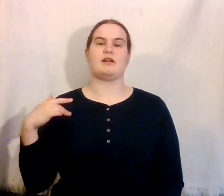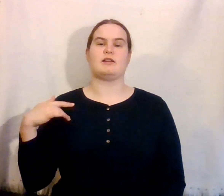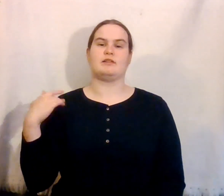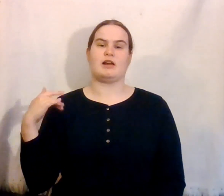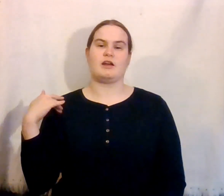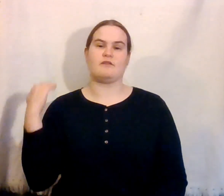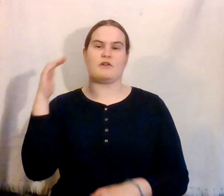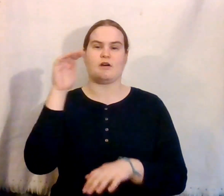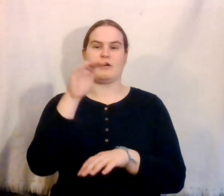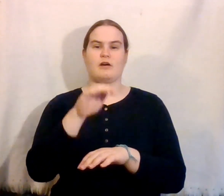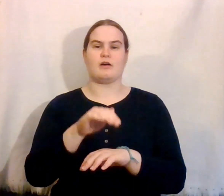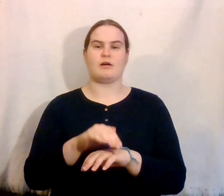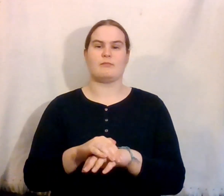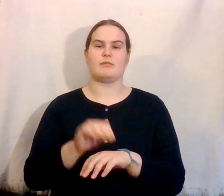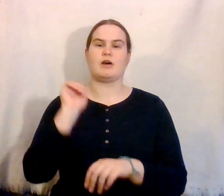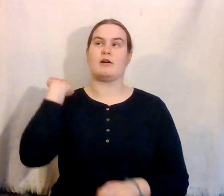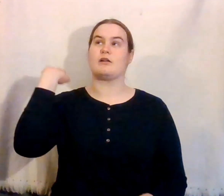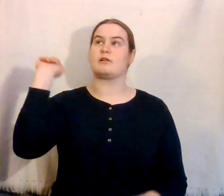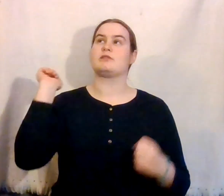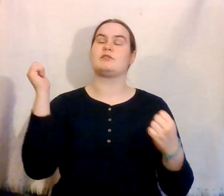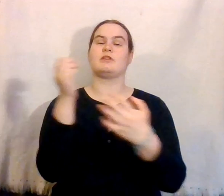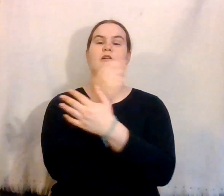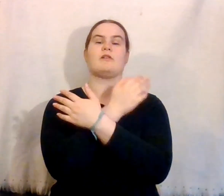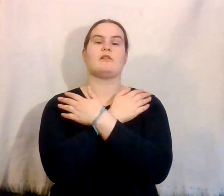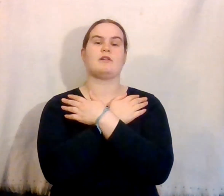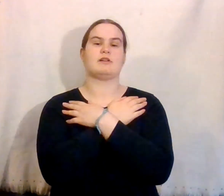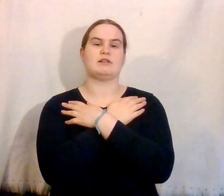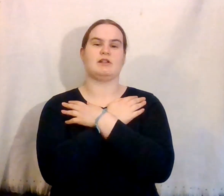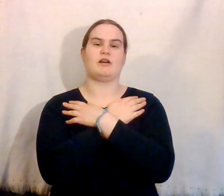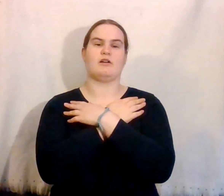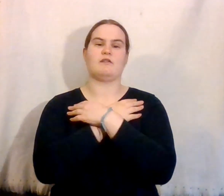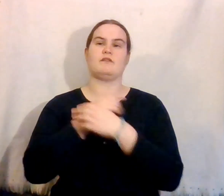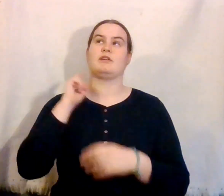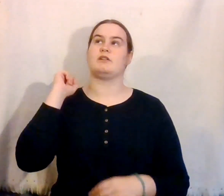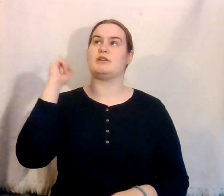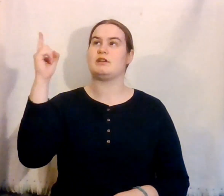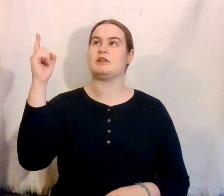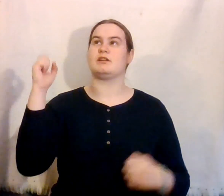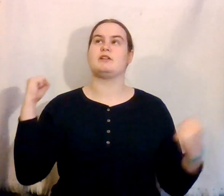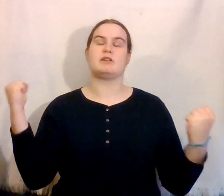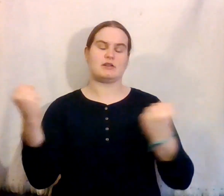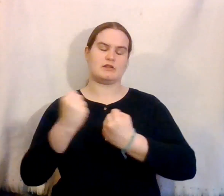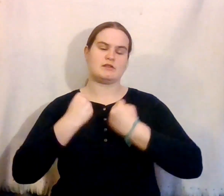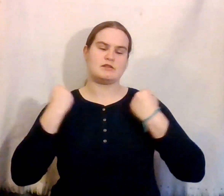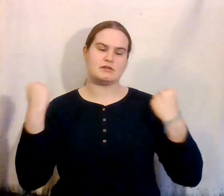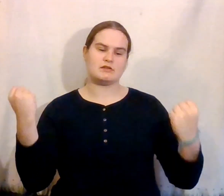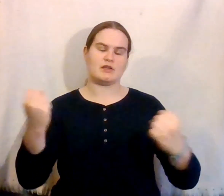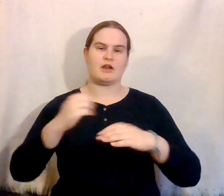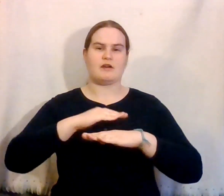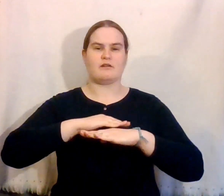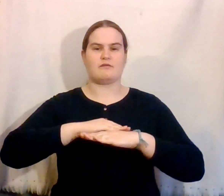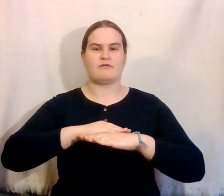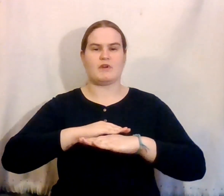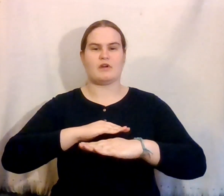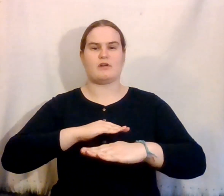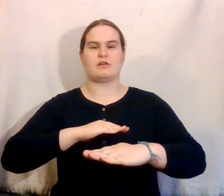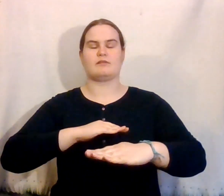life upon your love It is a firm